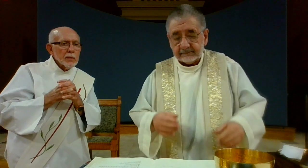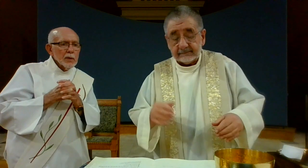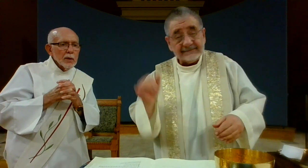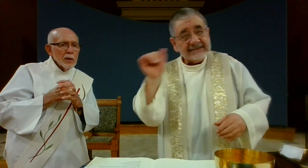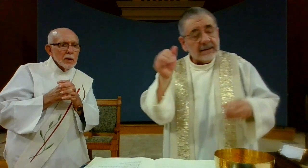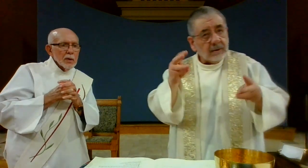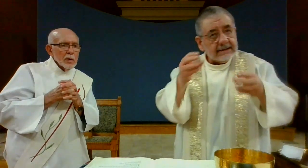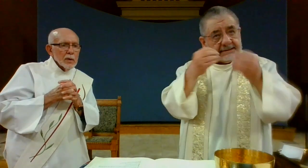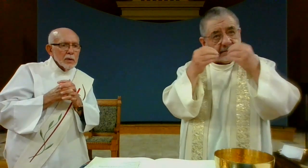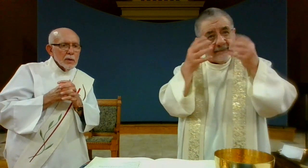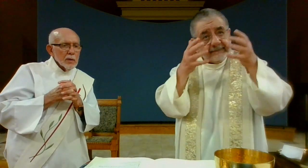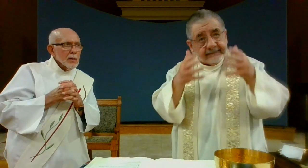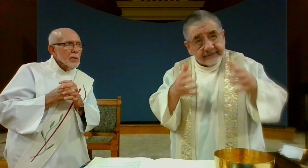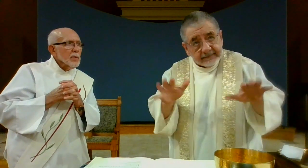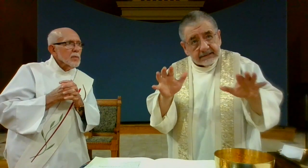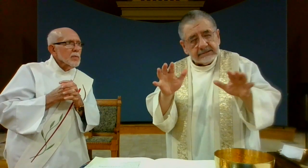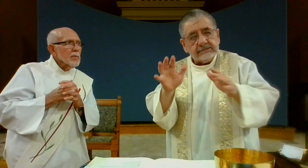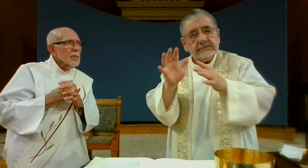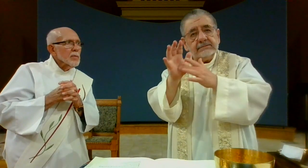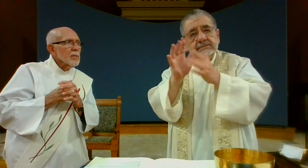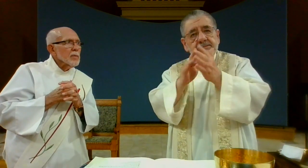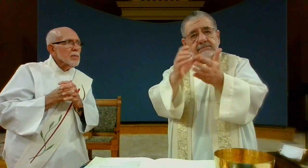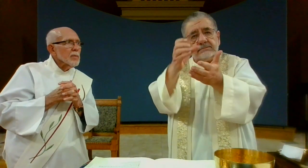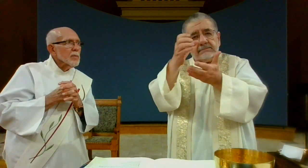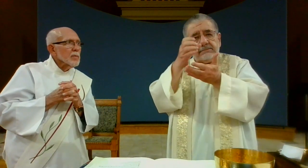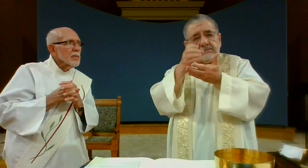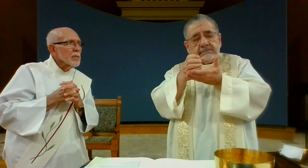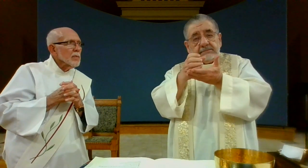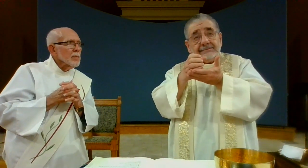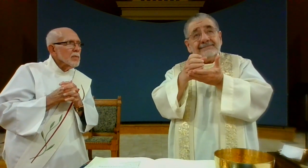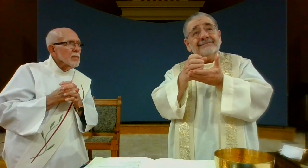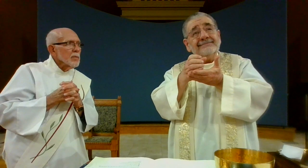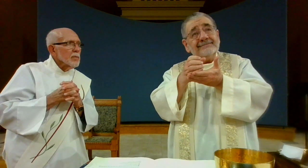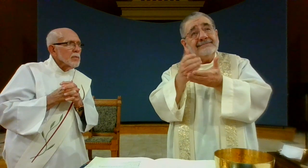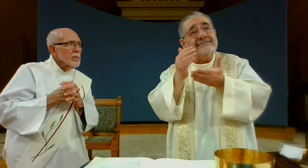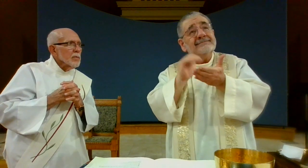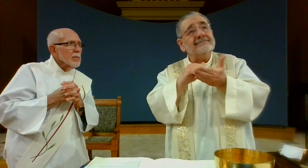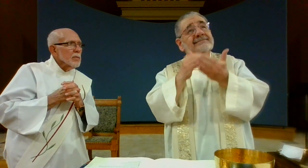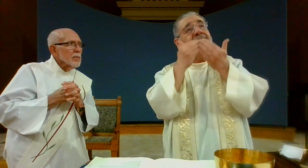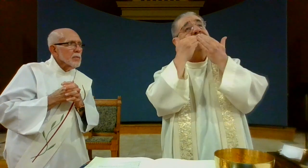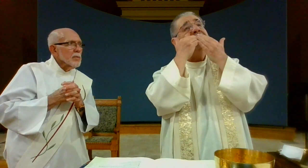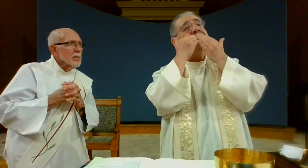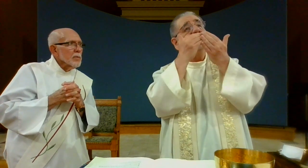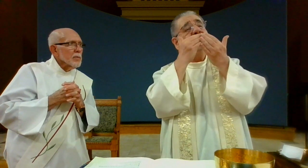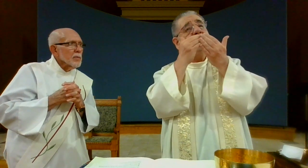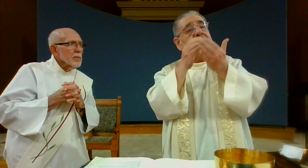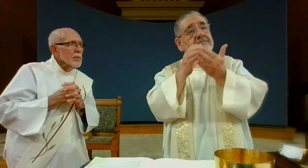In a similar way, when supper had ended, he took the chalice, and once more giving thanks,